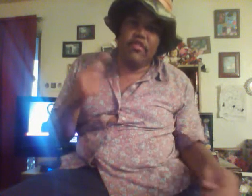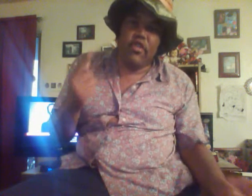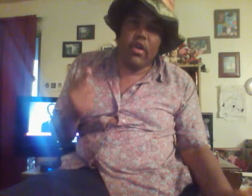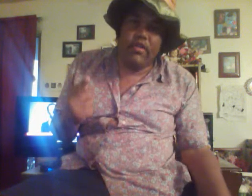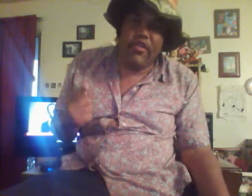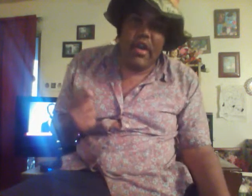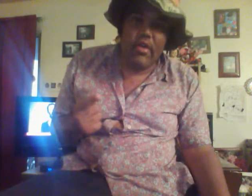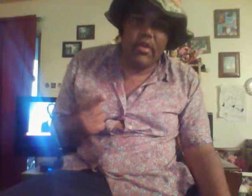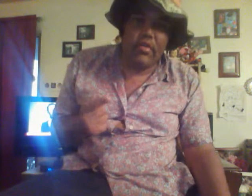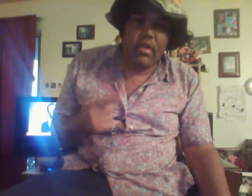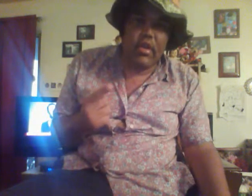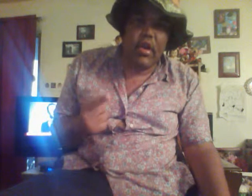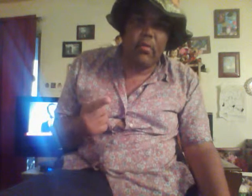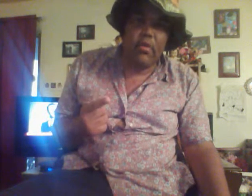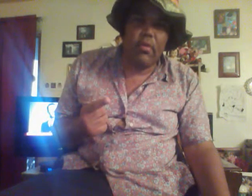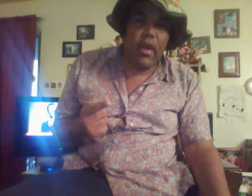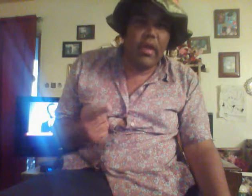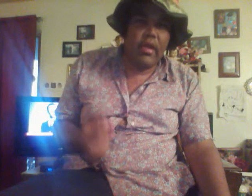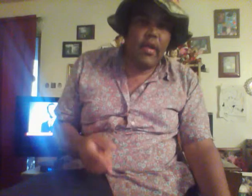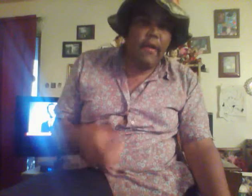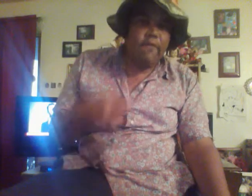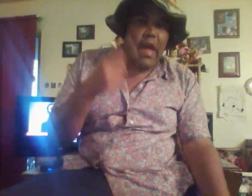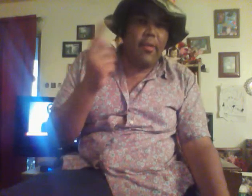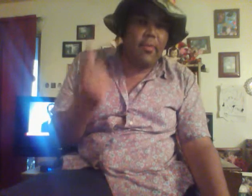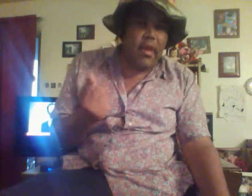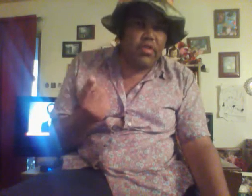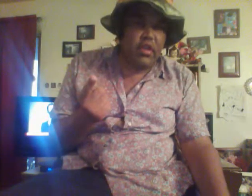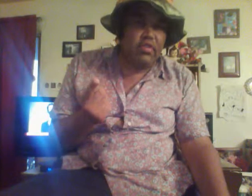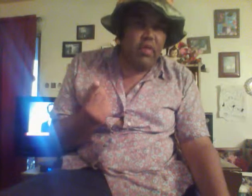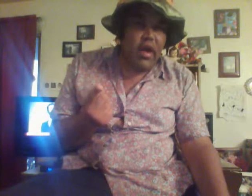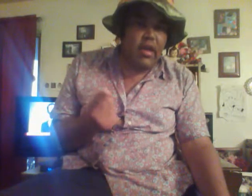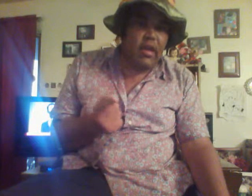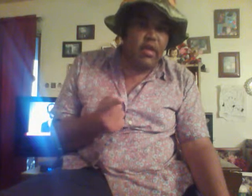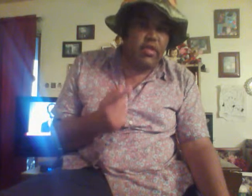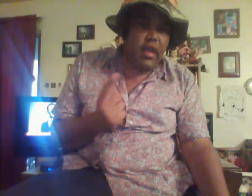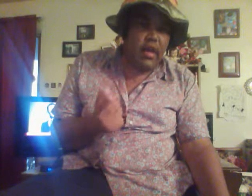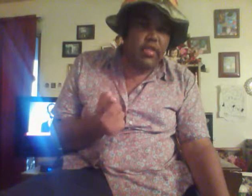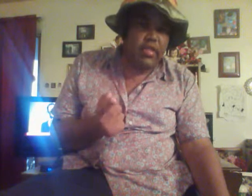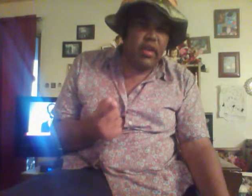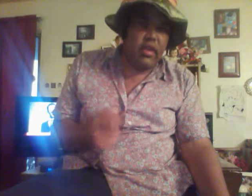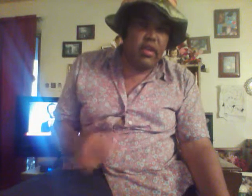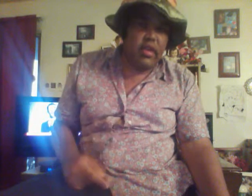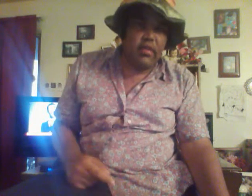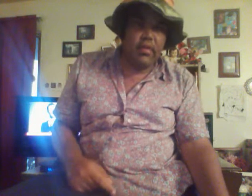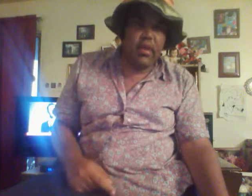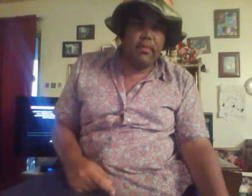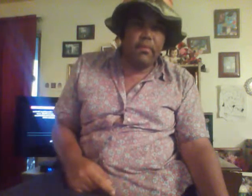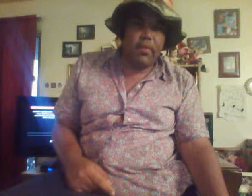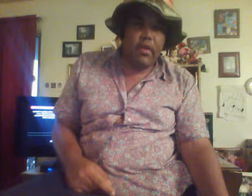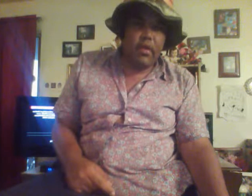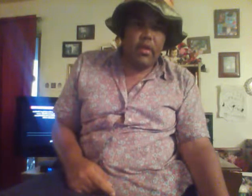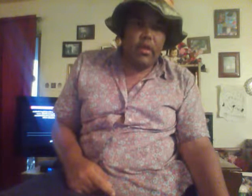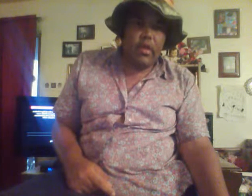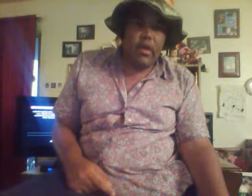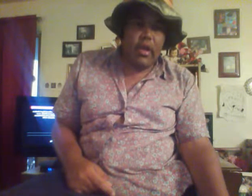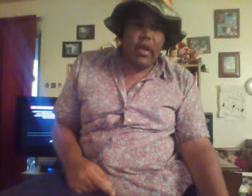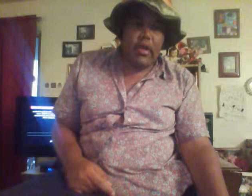Floyd fell into a coma, right? Like, that would make sense why he's not seen in there, right? And, like,